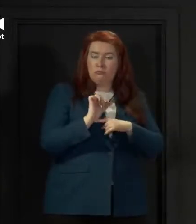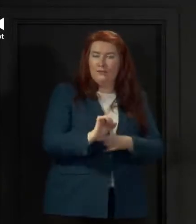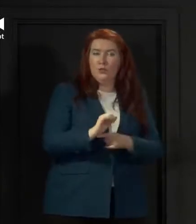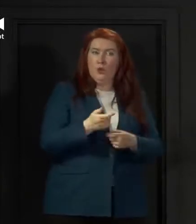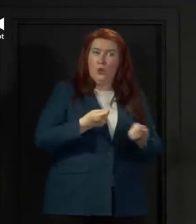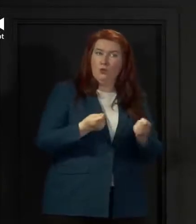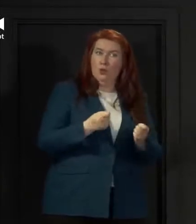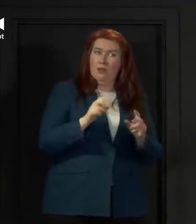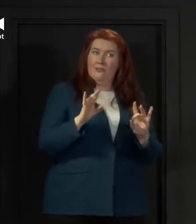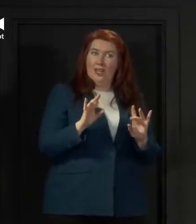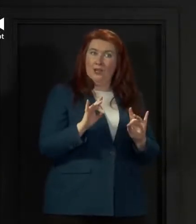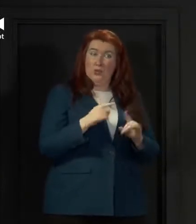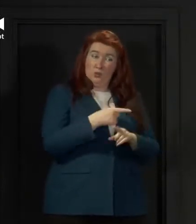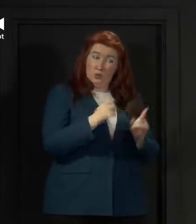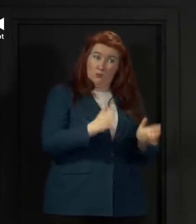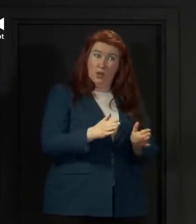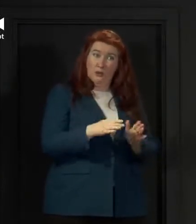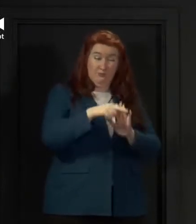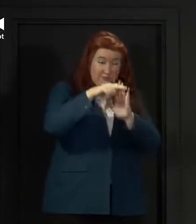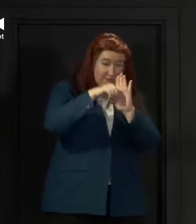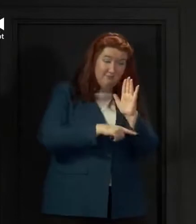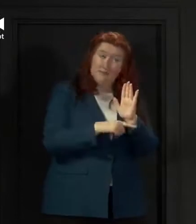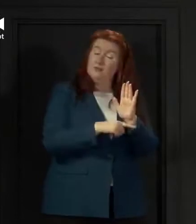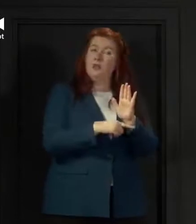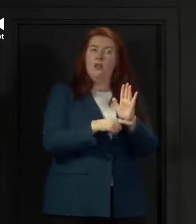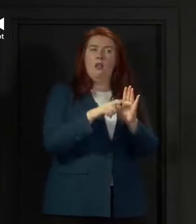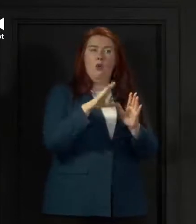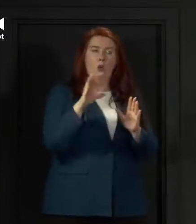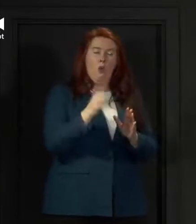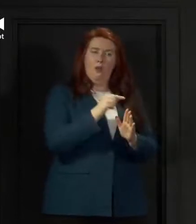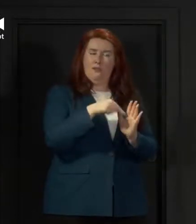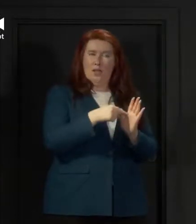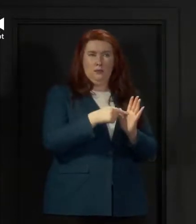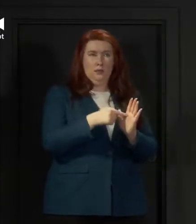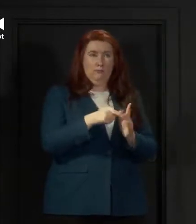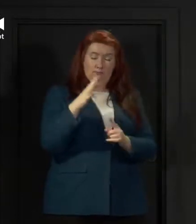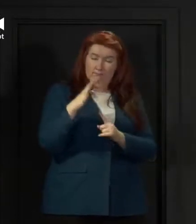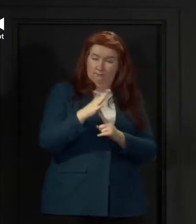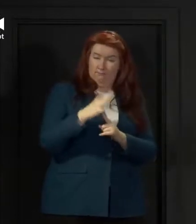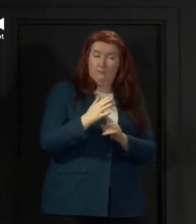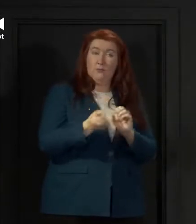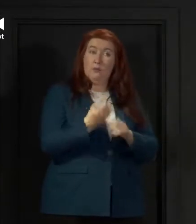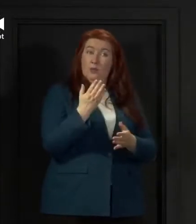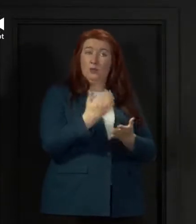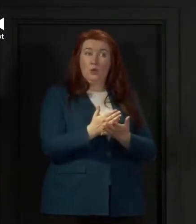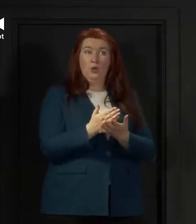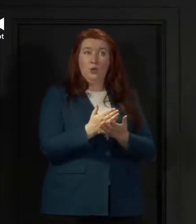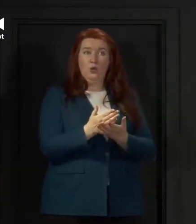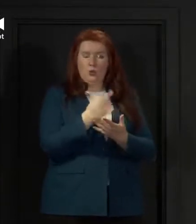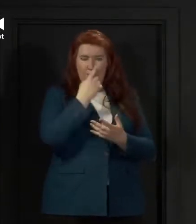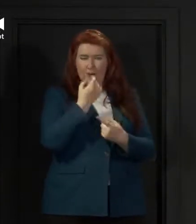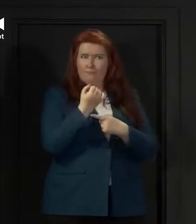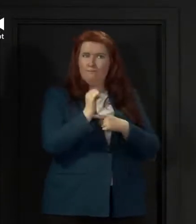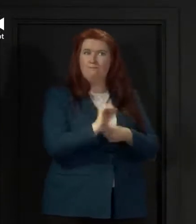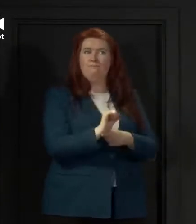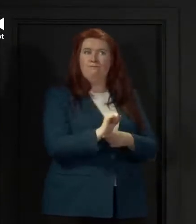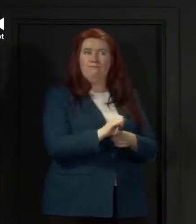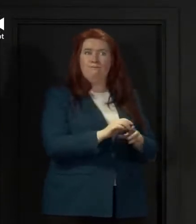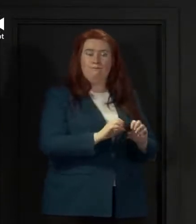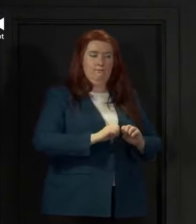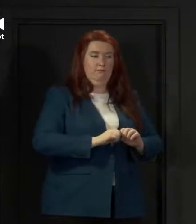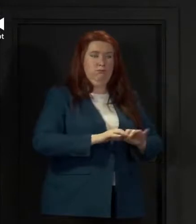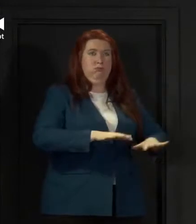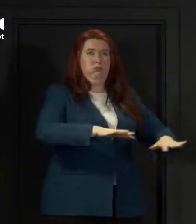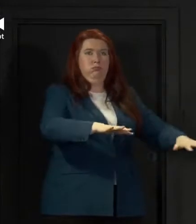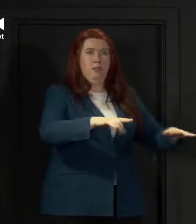all of those measures are central to ensuring that you prevent the transmission of